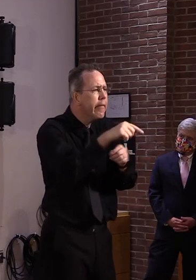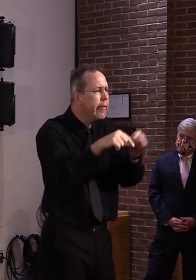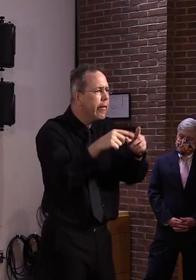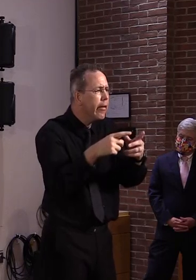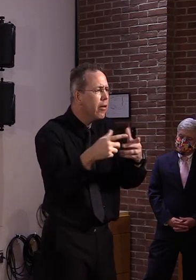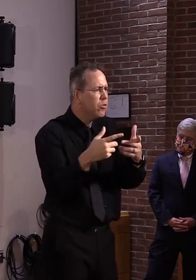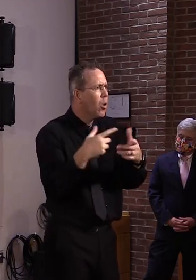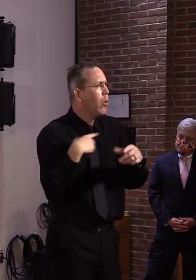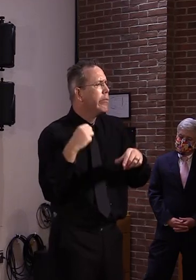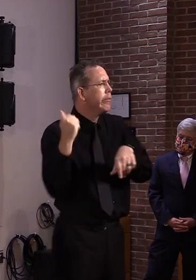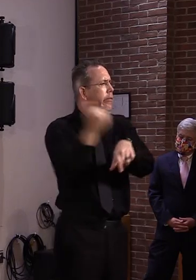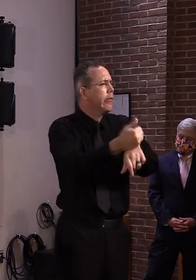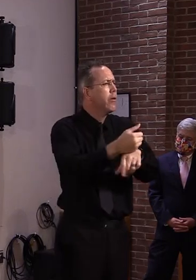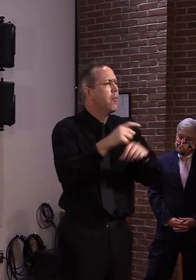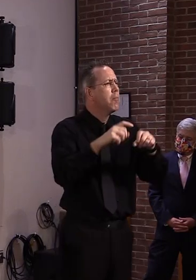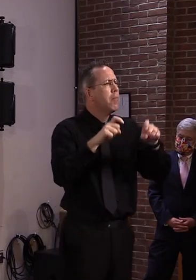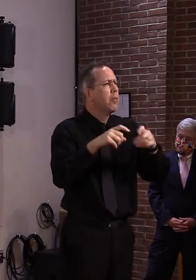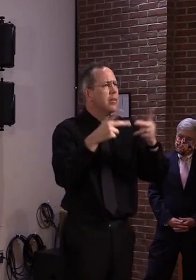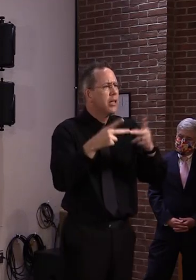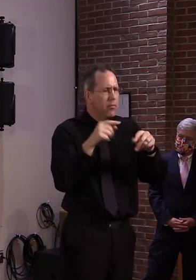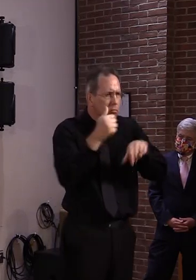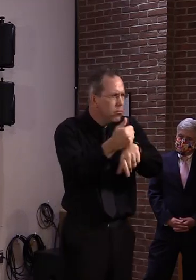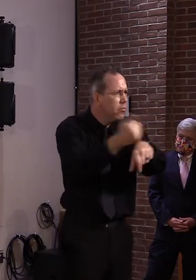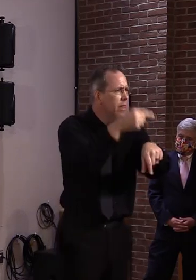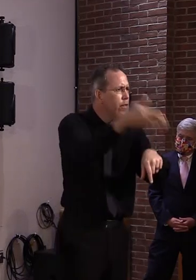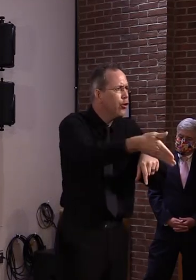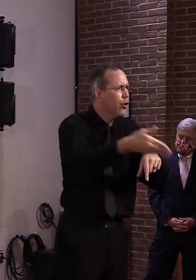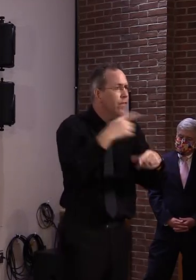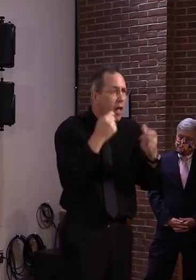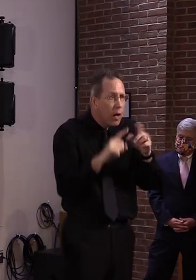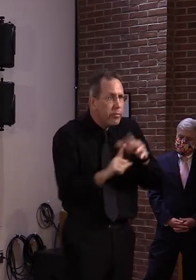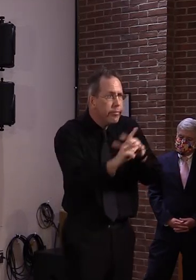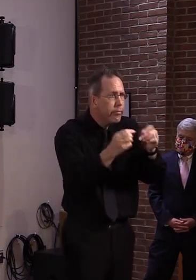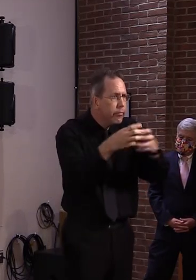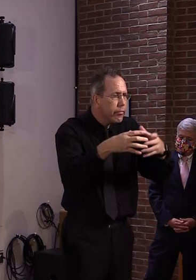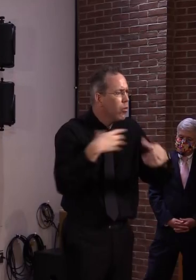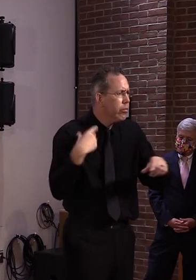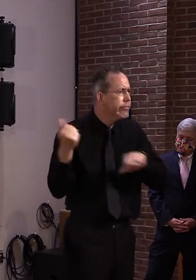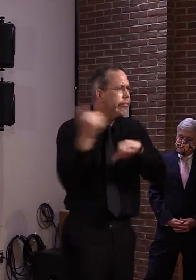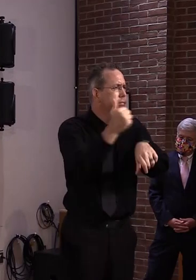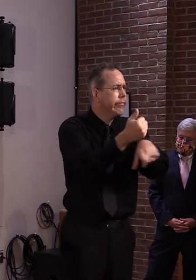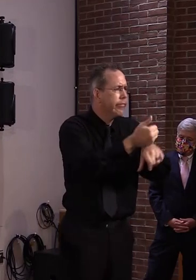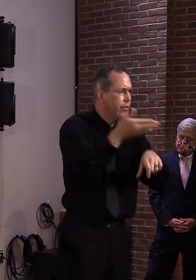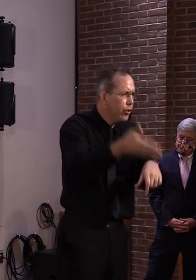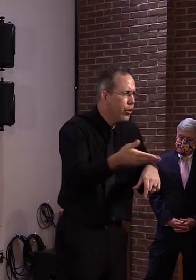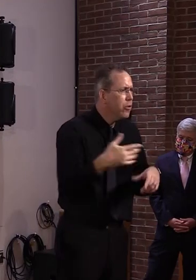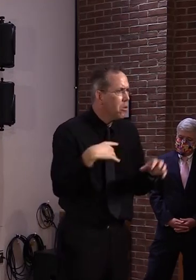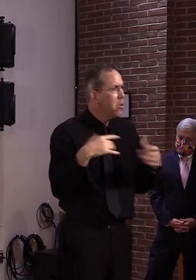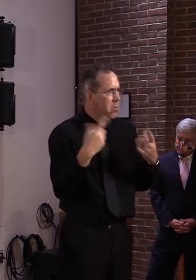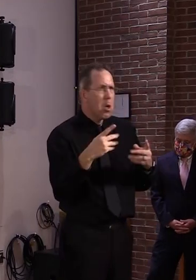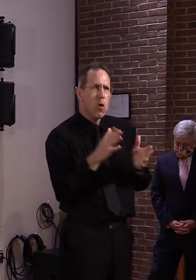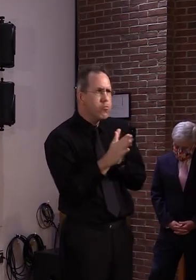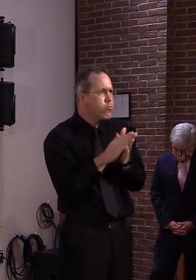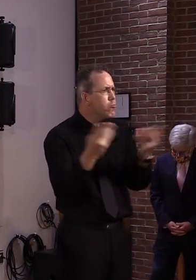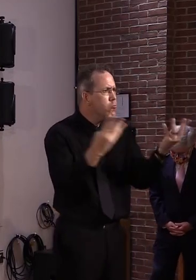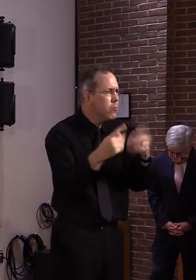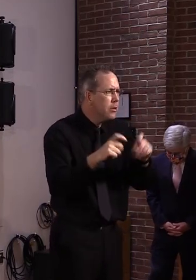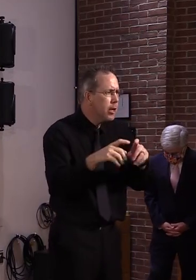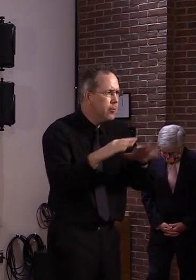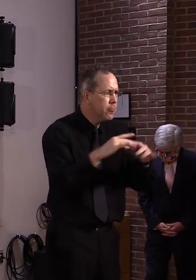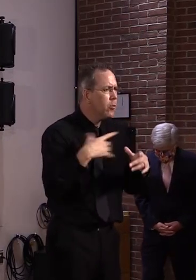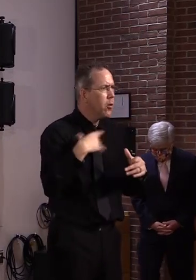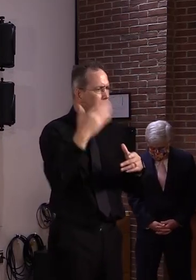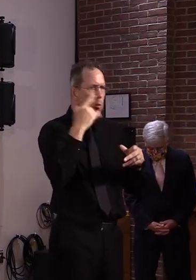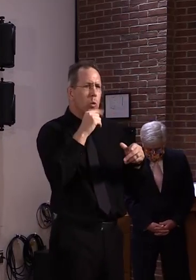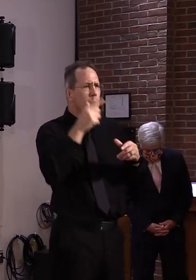testing to get a handle on that area and to allow the population to know if they indeed are at